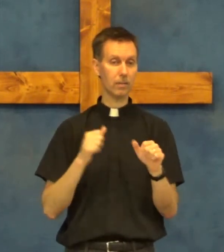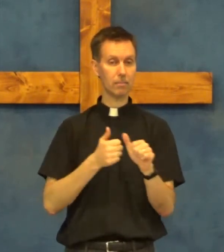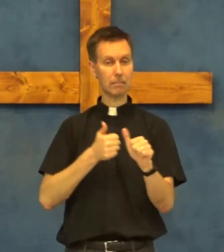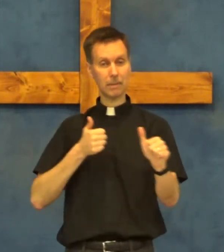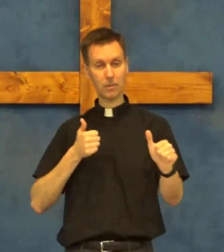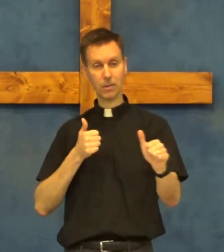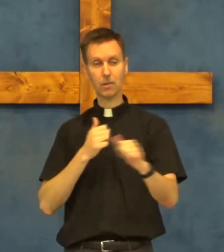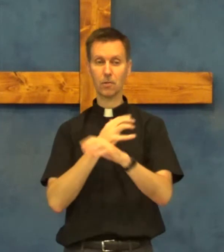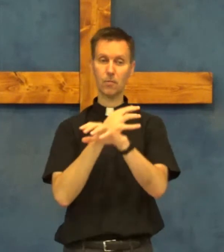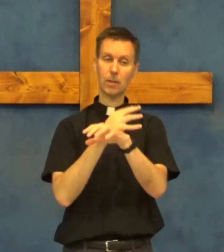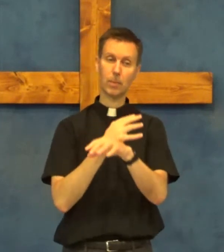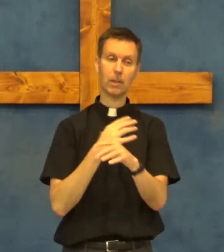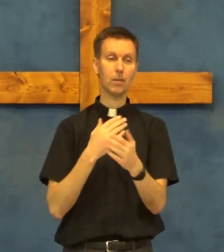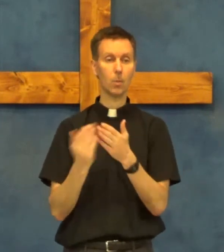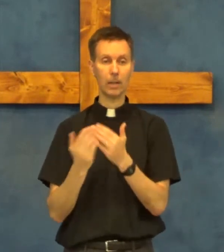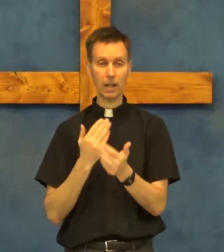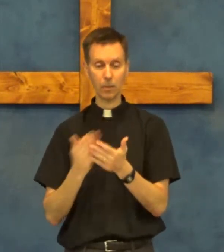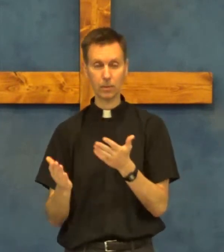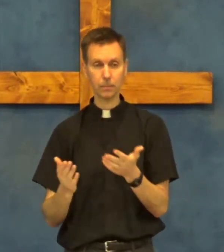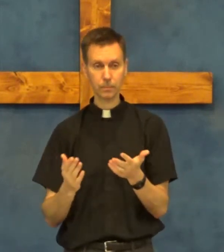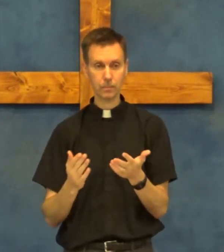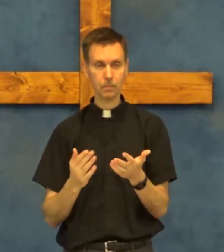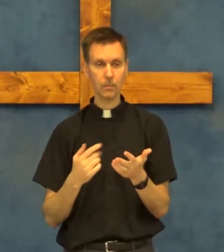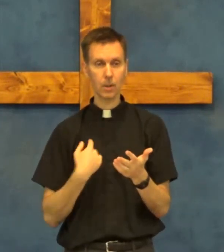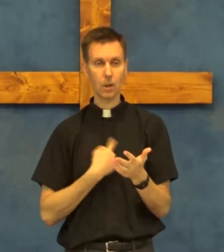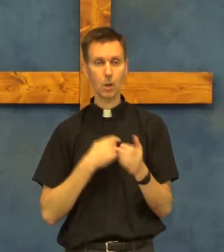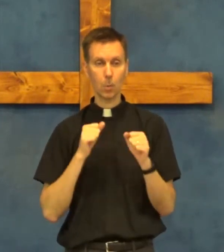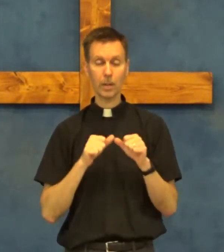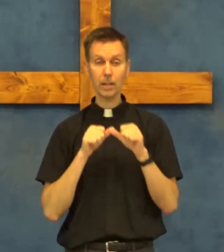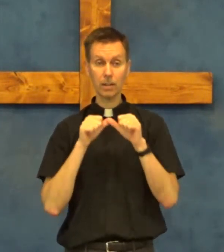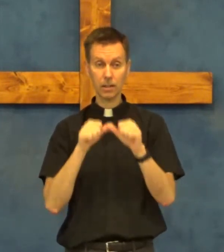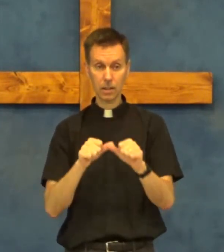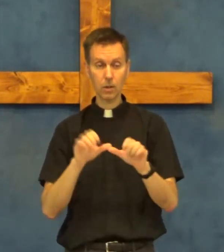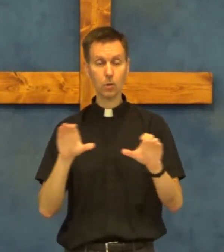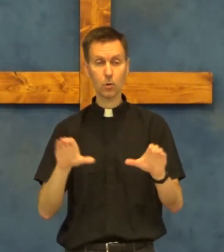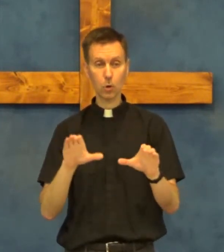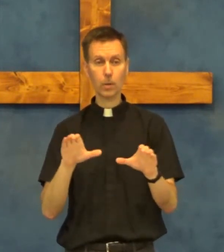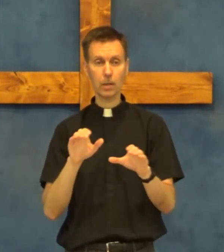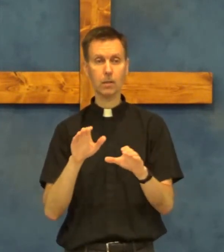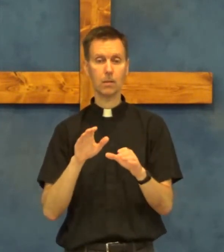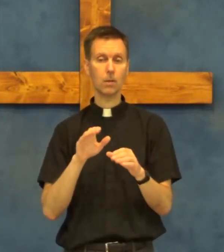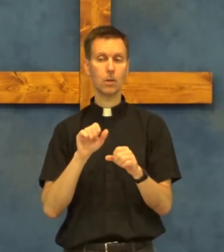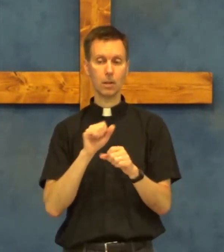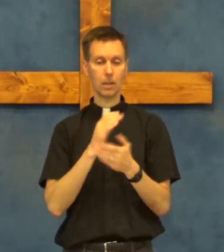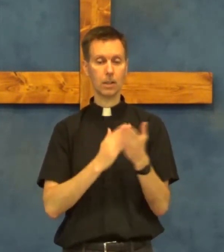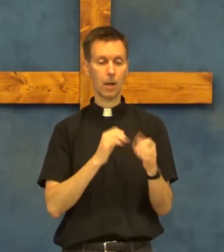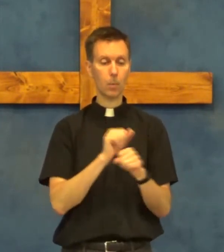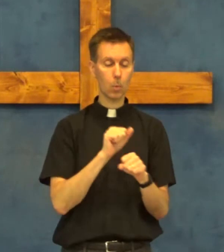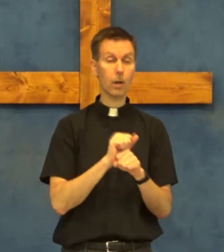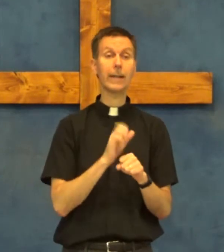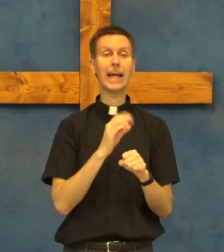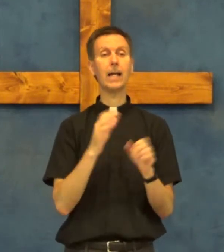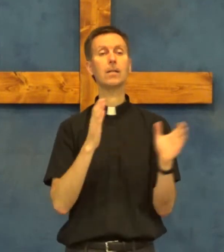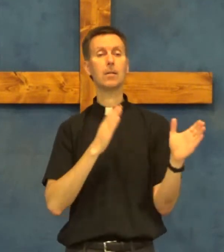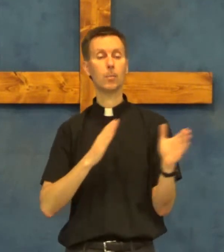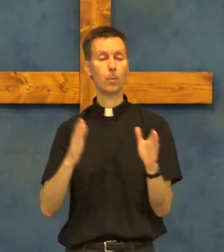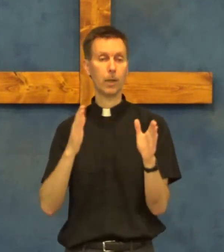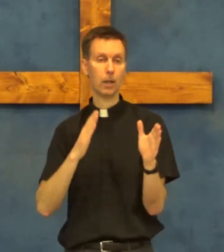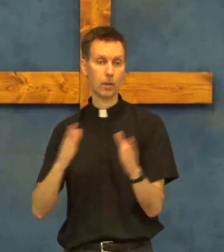distance BP whatever we can continue doing some work and preparing